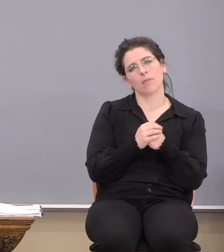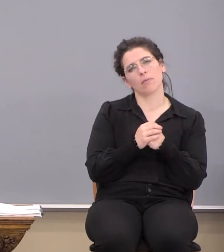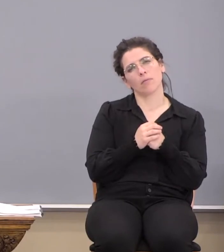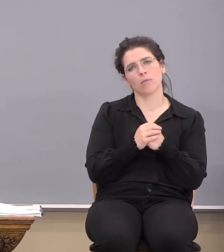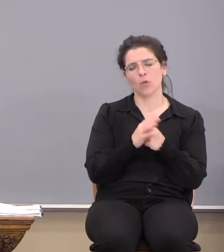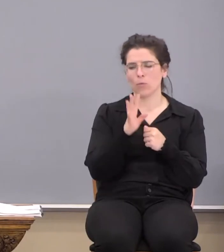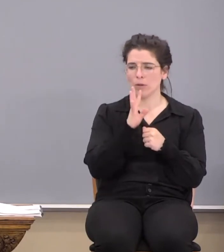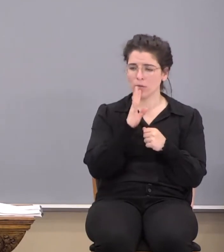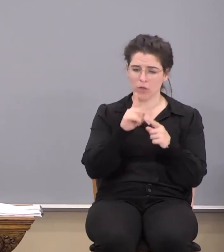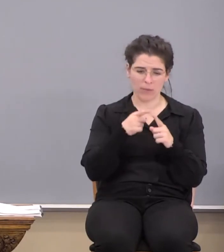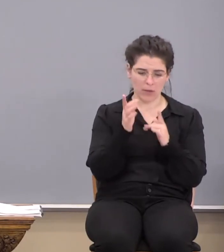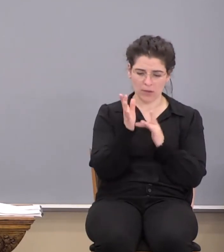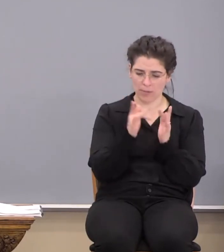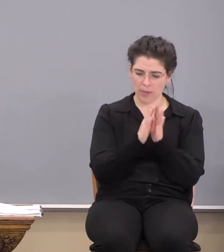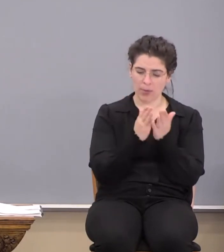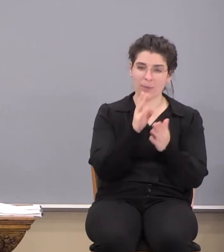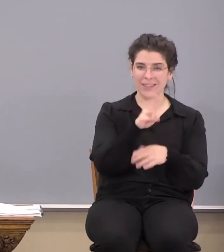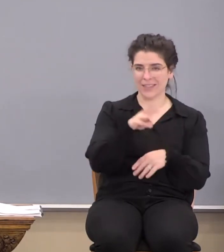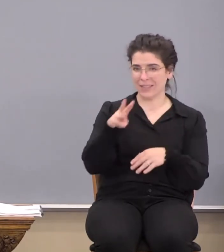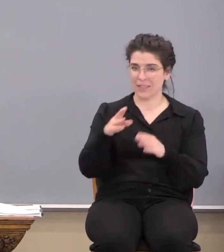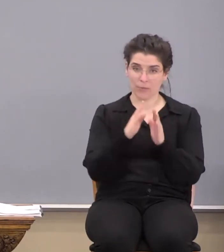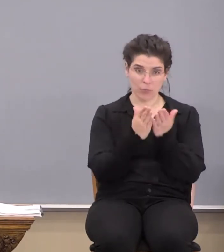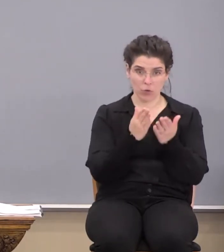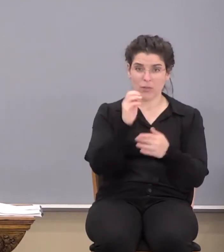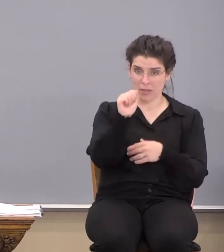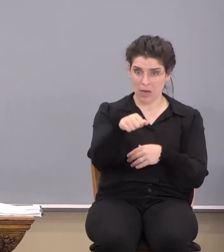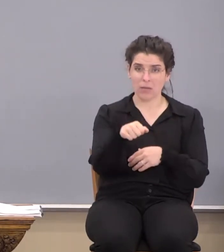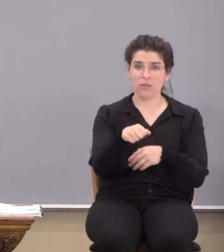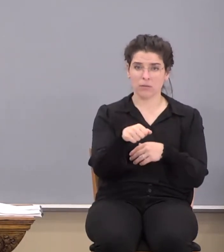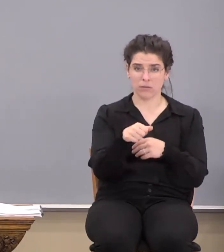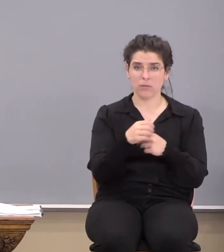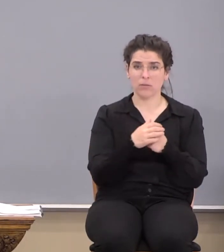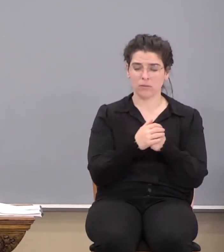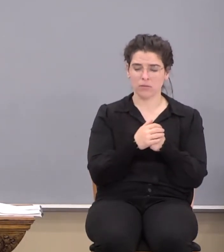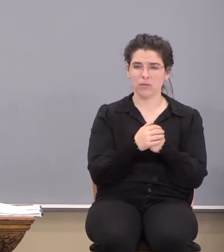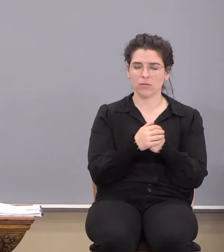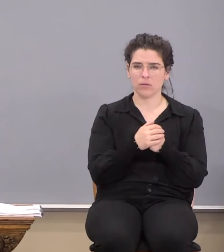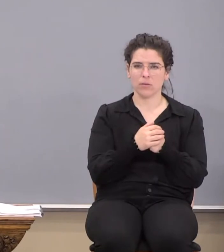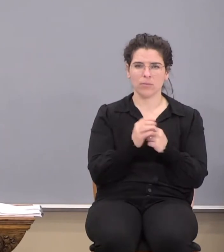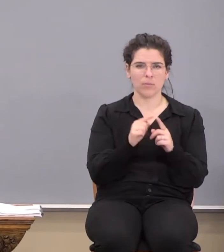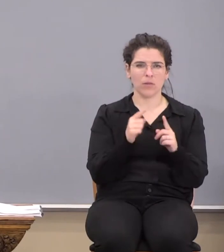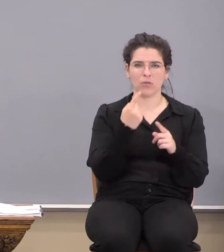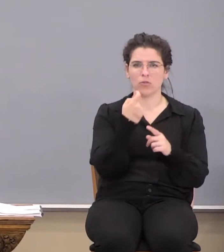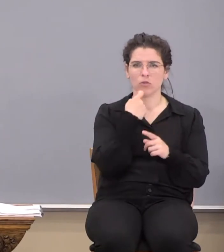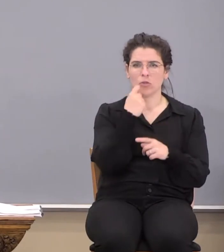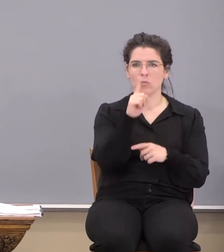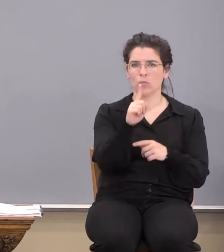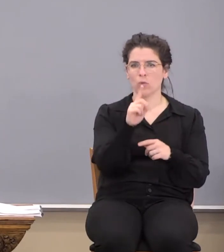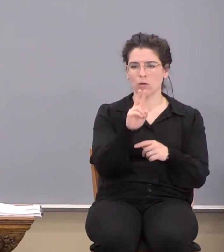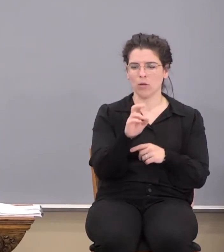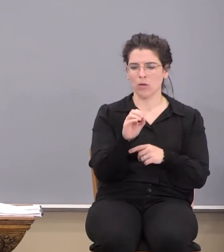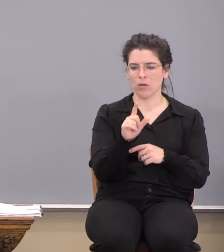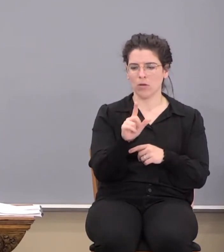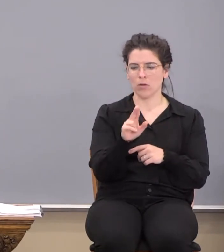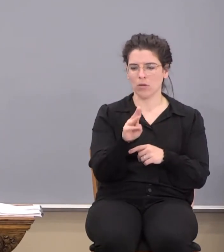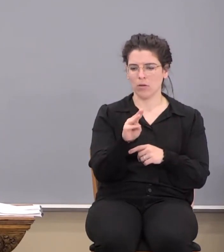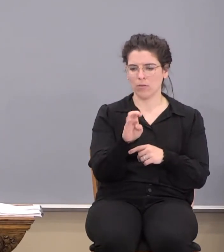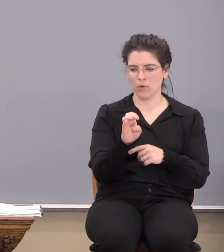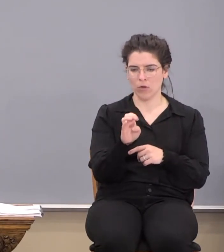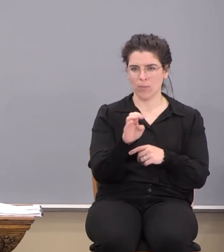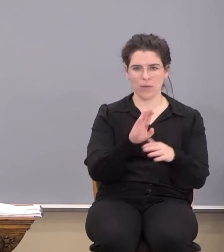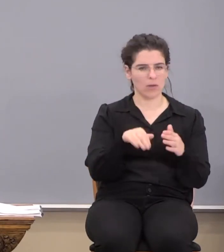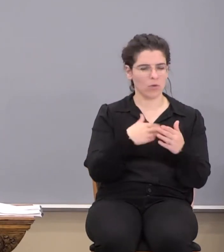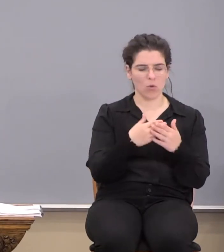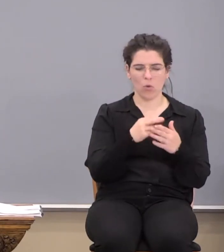We talk about the Bible being 66 books, and it is. But it's just one volume. And the whole volume